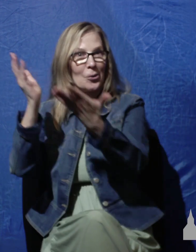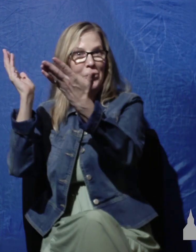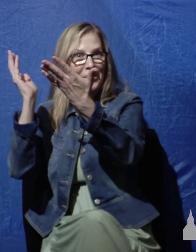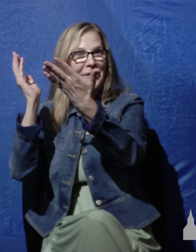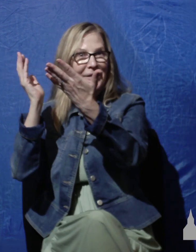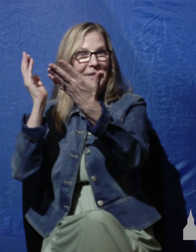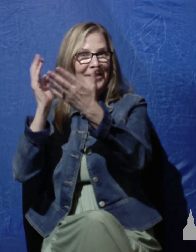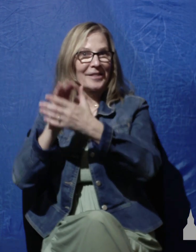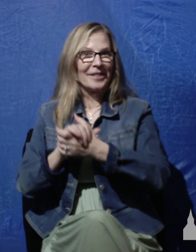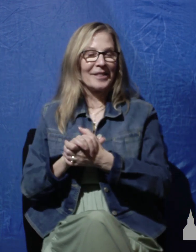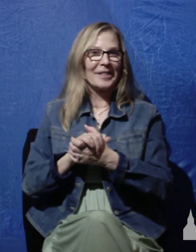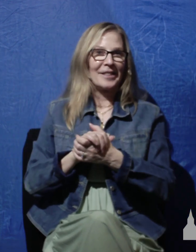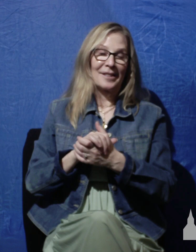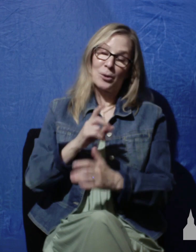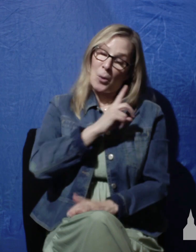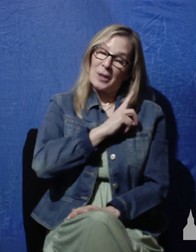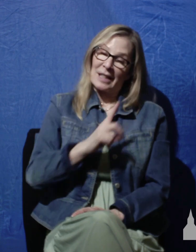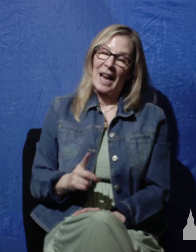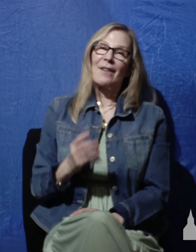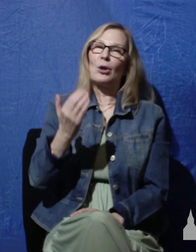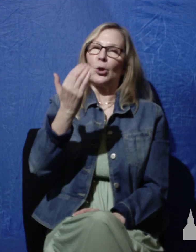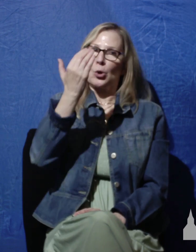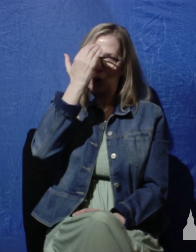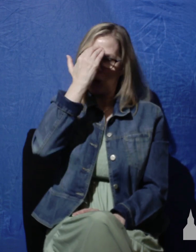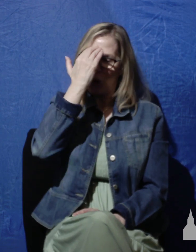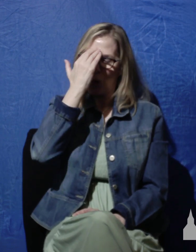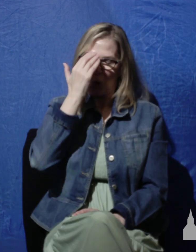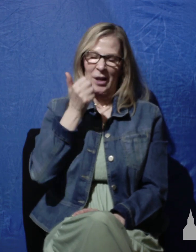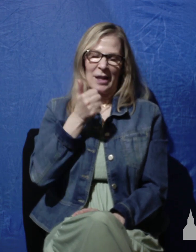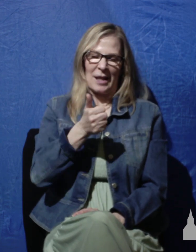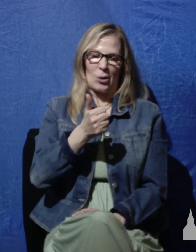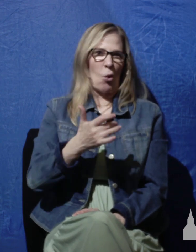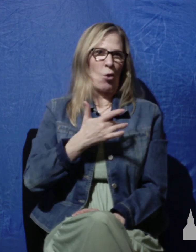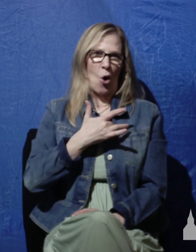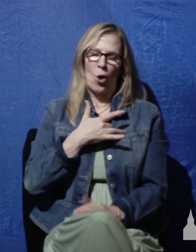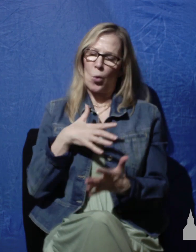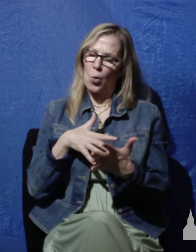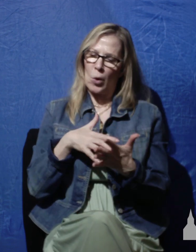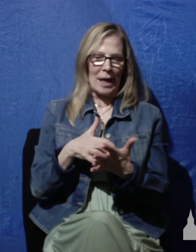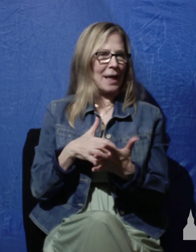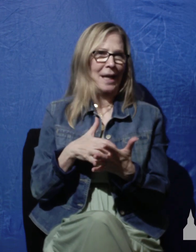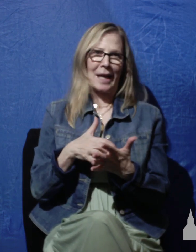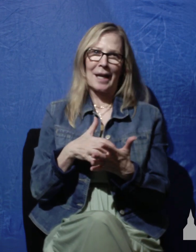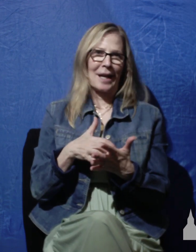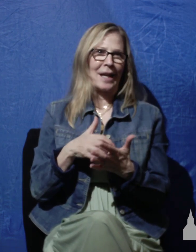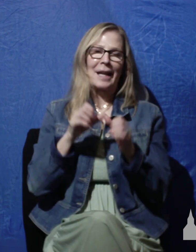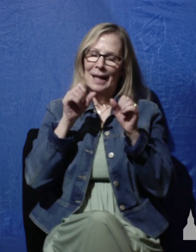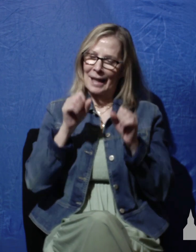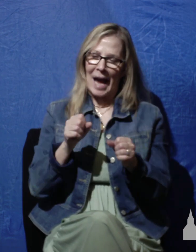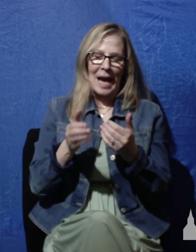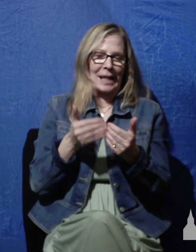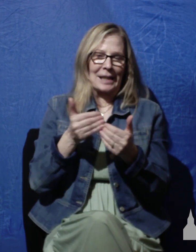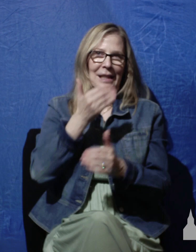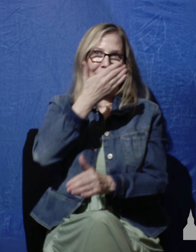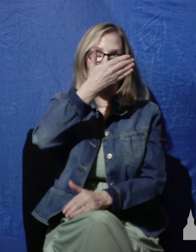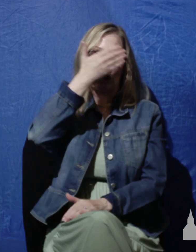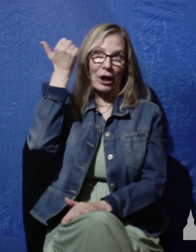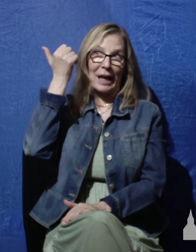of the weakness of his own heart in forgetting how God had blessed him. And so after